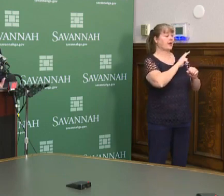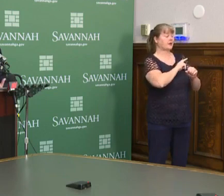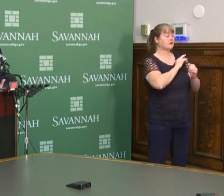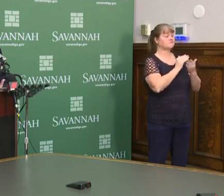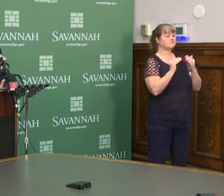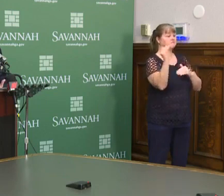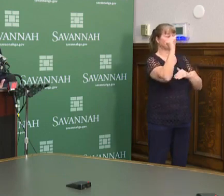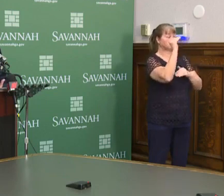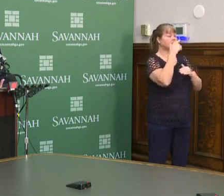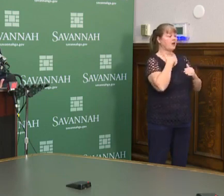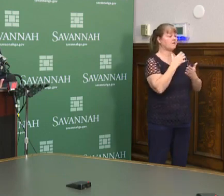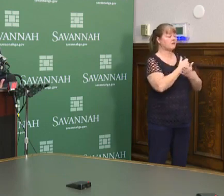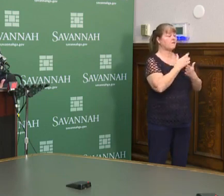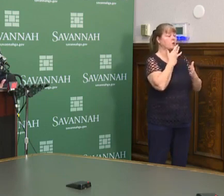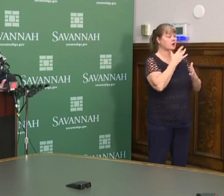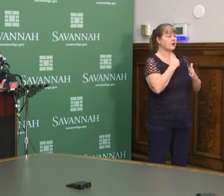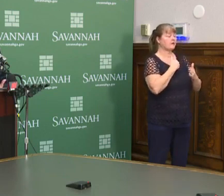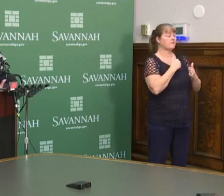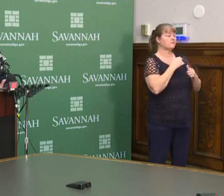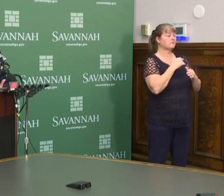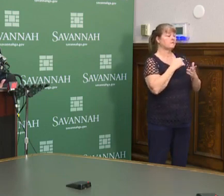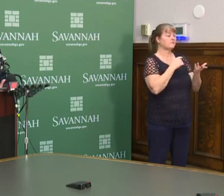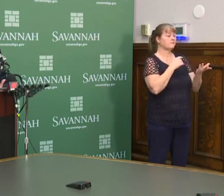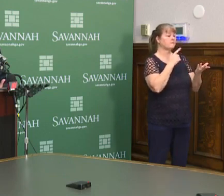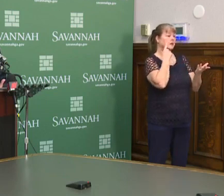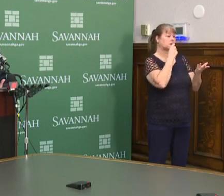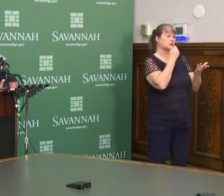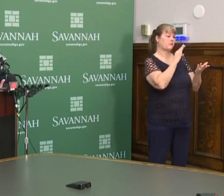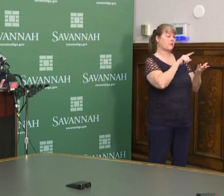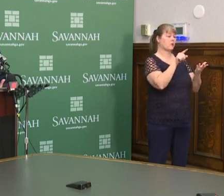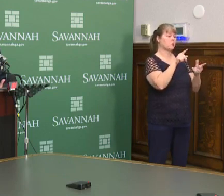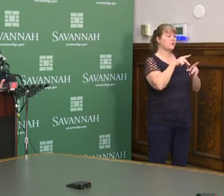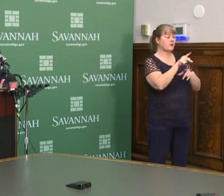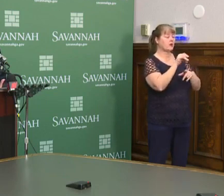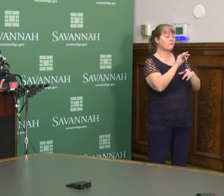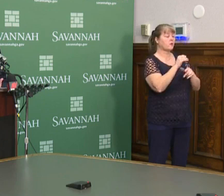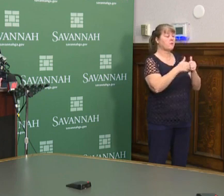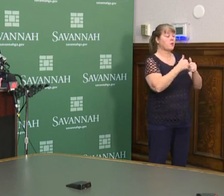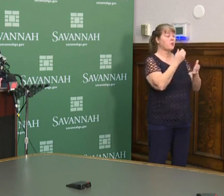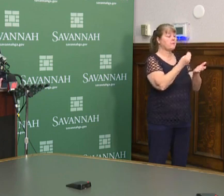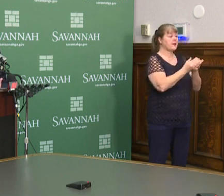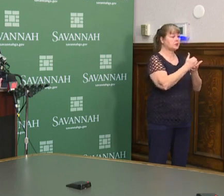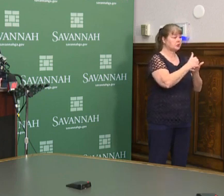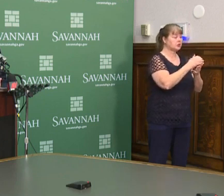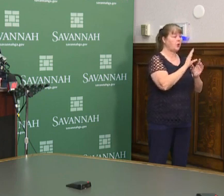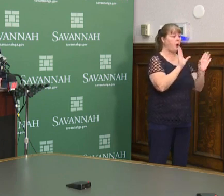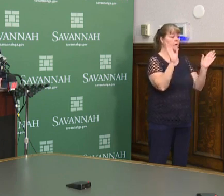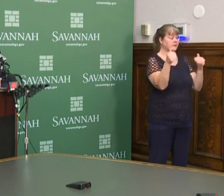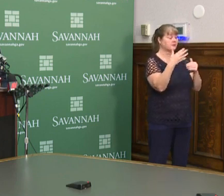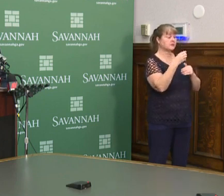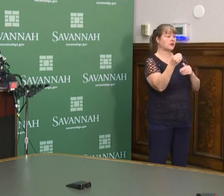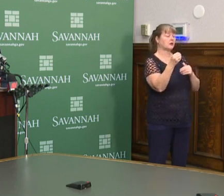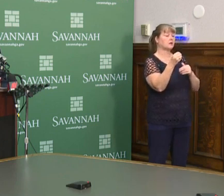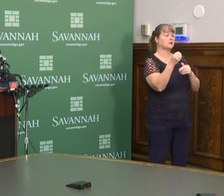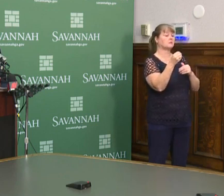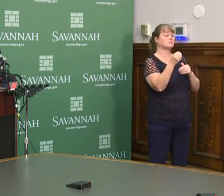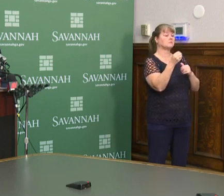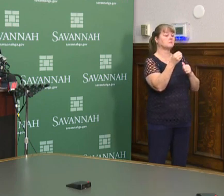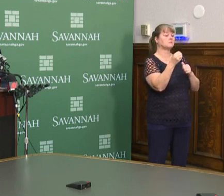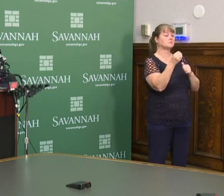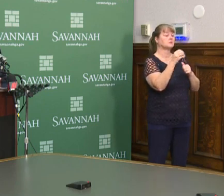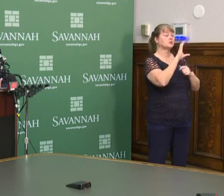the City of Savannah is fortunate because of the professionalism of both the budget office, as well as the